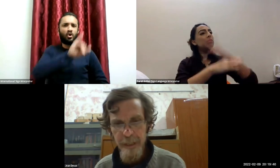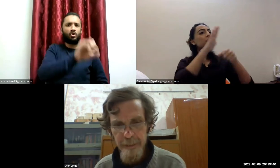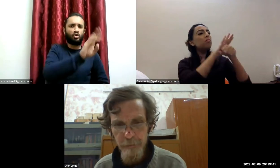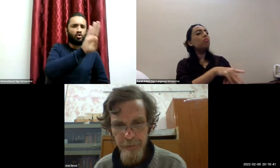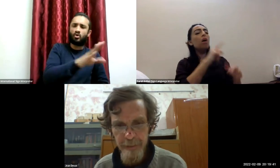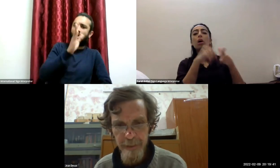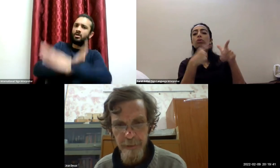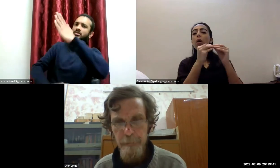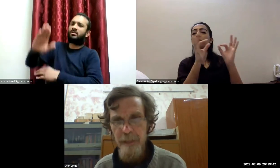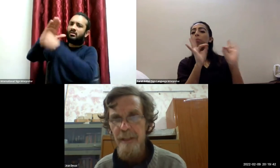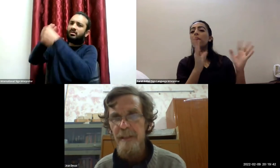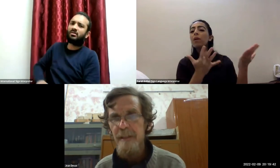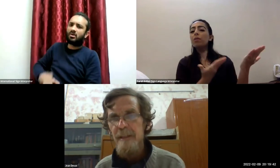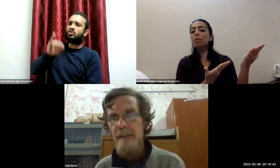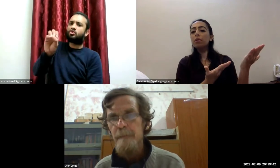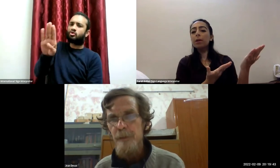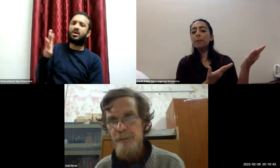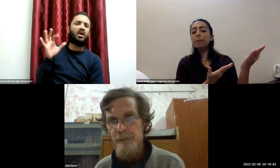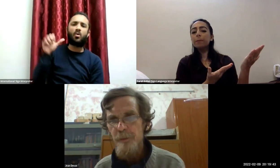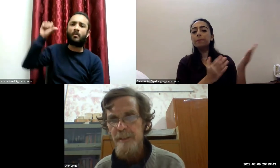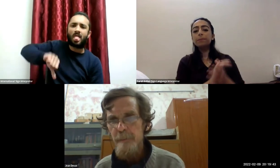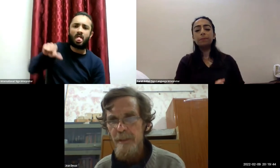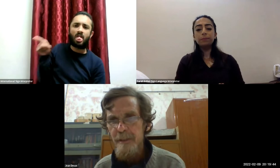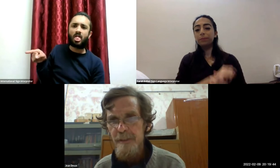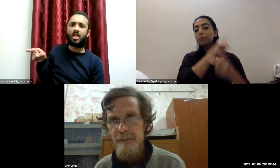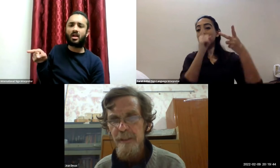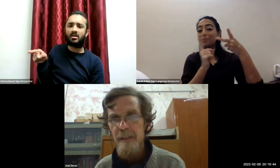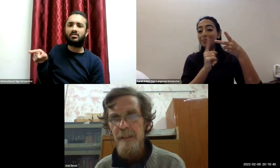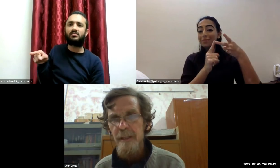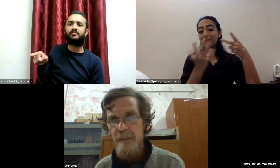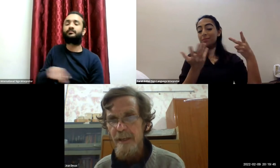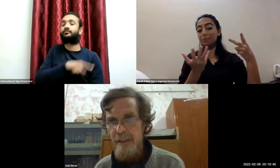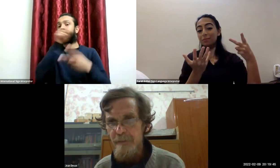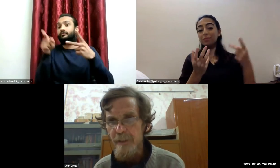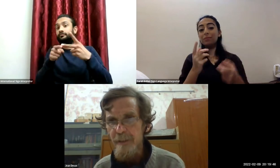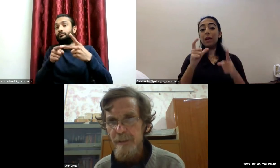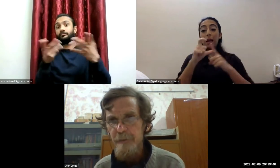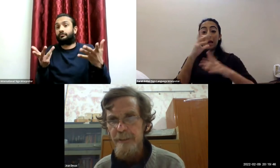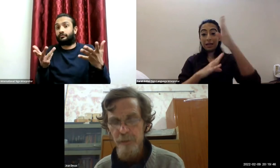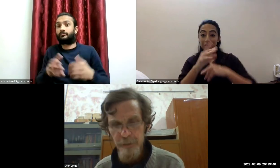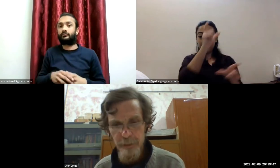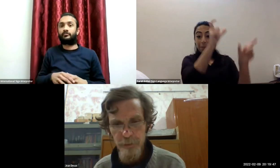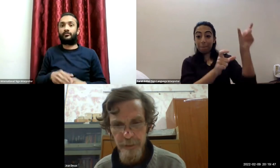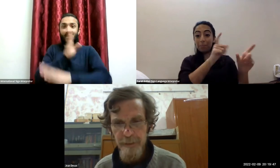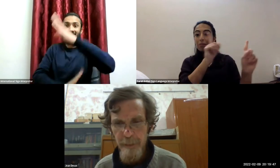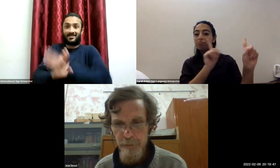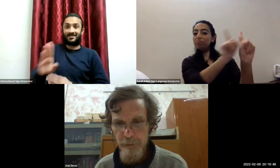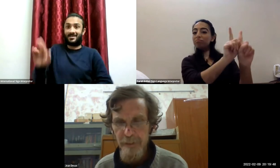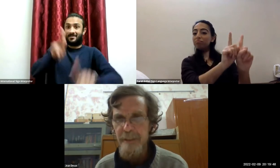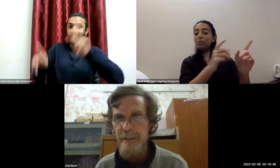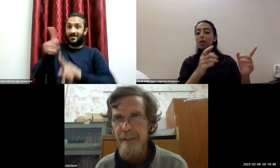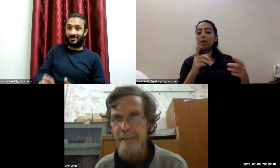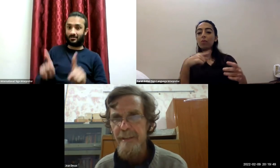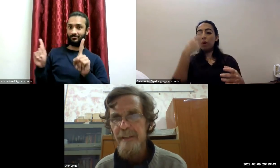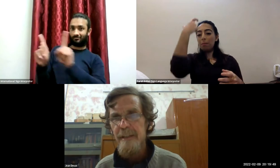neglects the fact that many persons with disabilities need a caregiver in fact according to national center